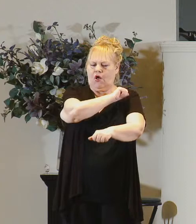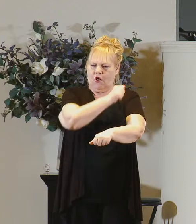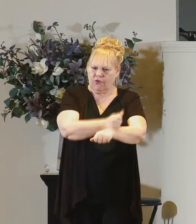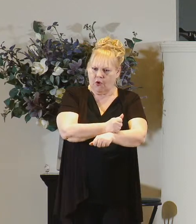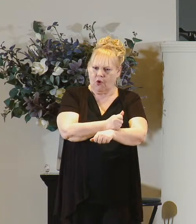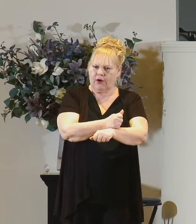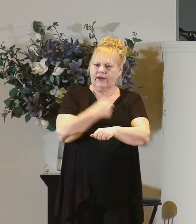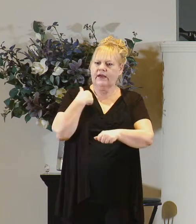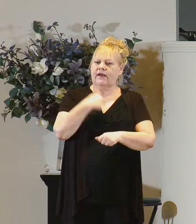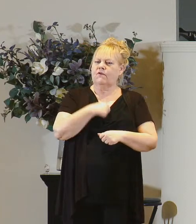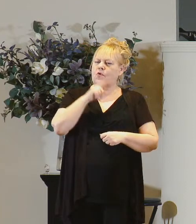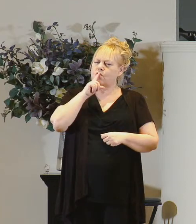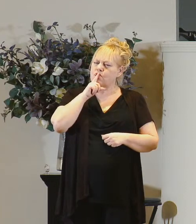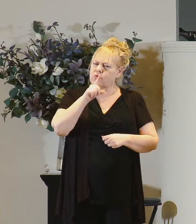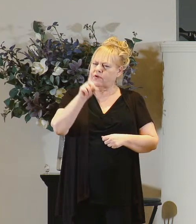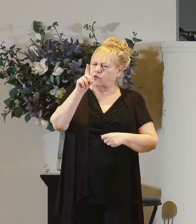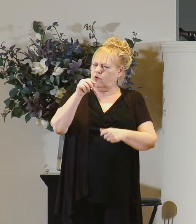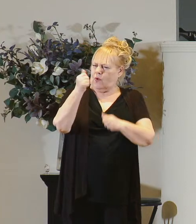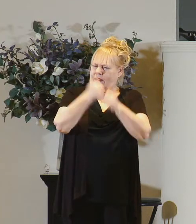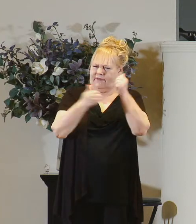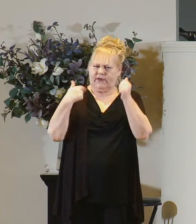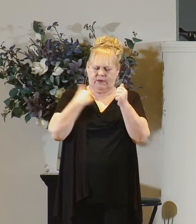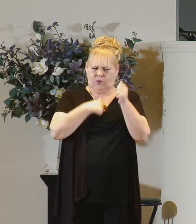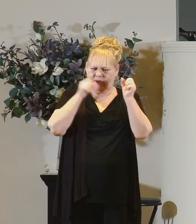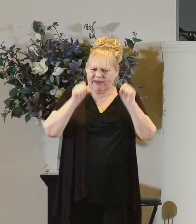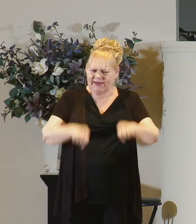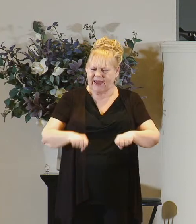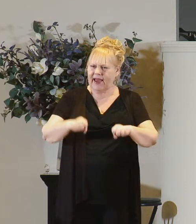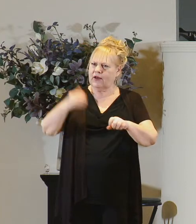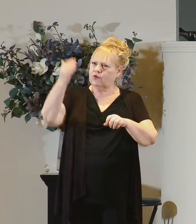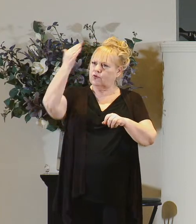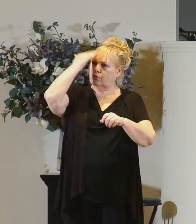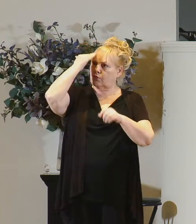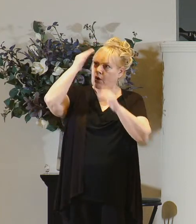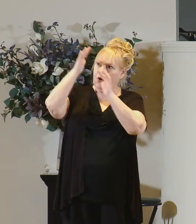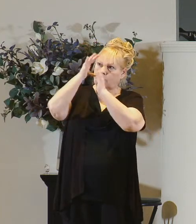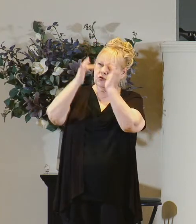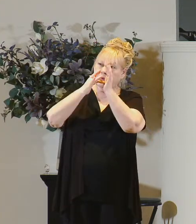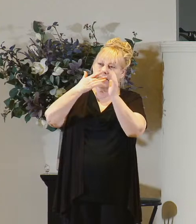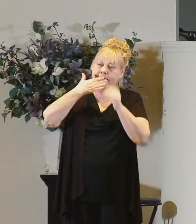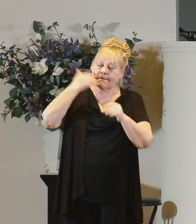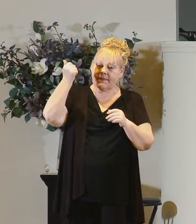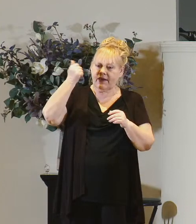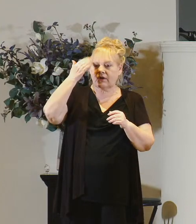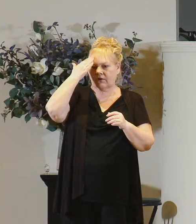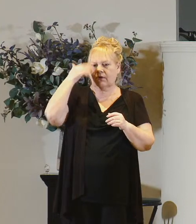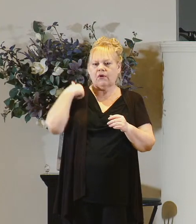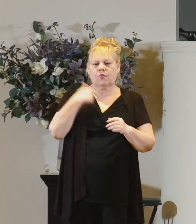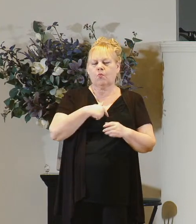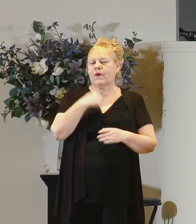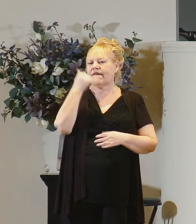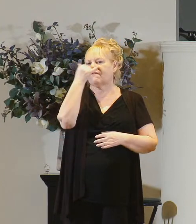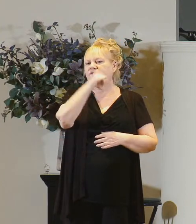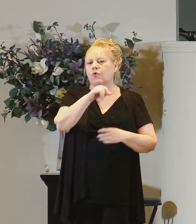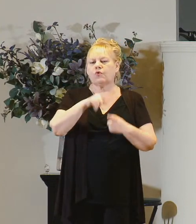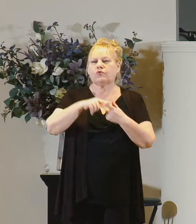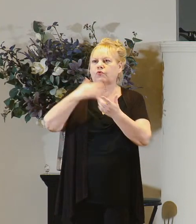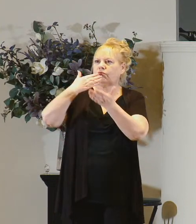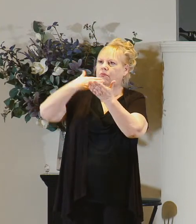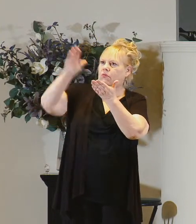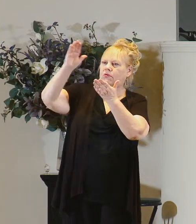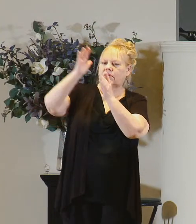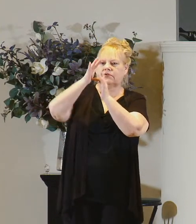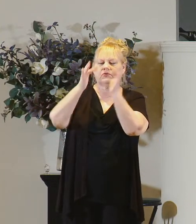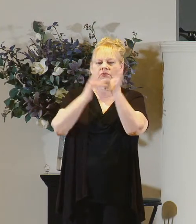if we'll really do everything we can to get to know him better you know what we'd be fools to run him off wouldn't we